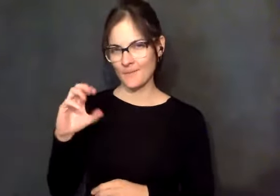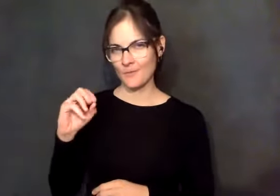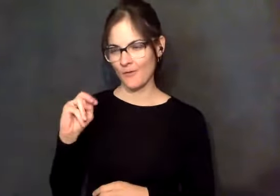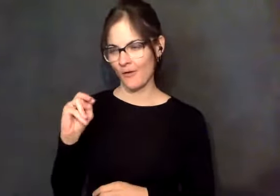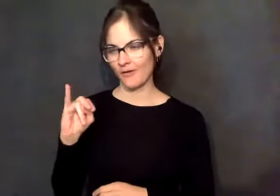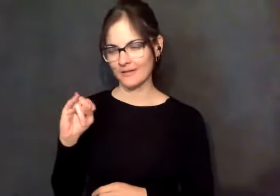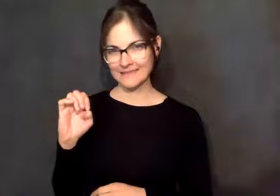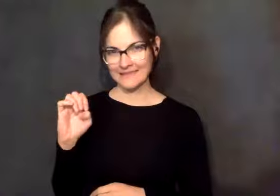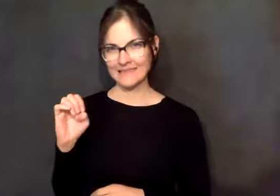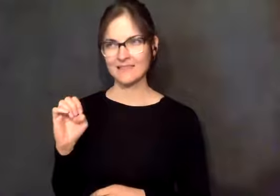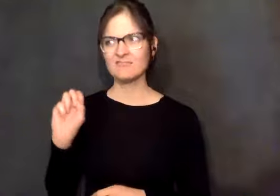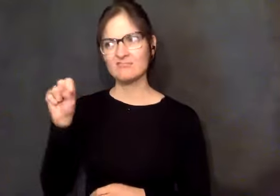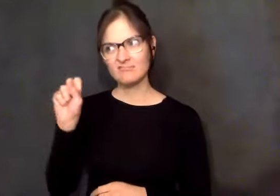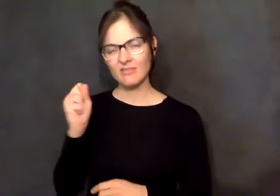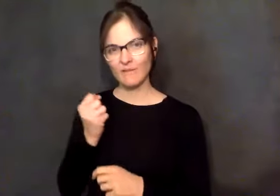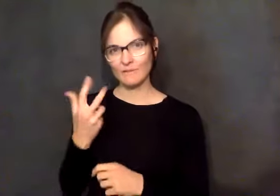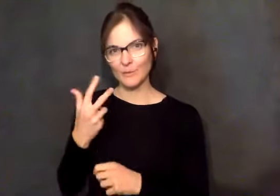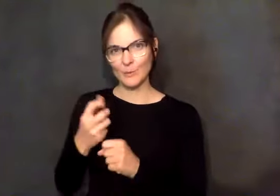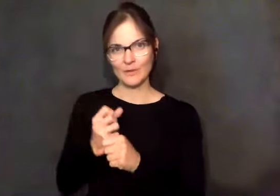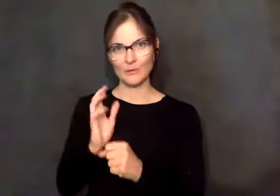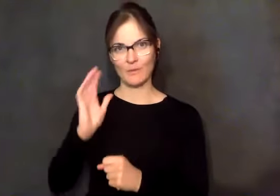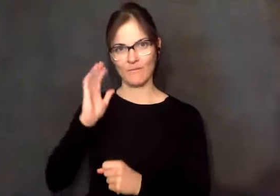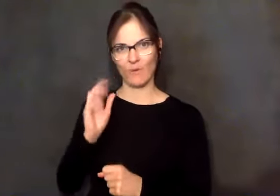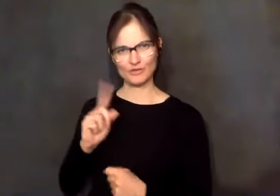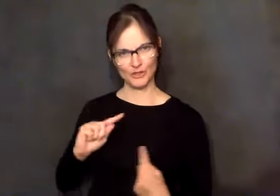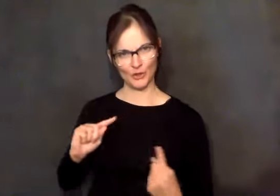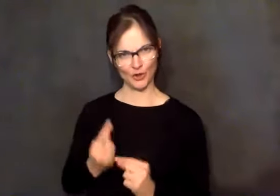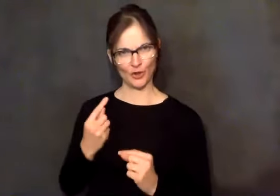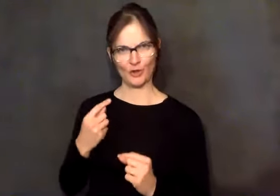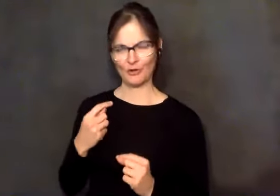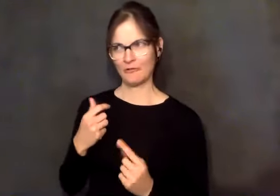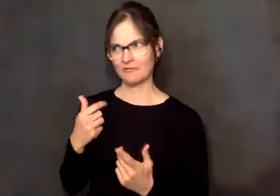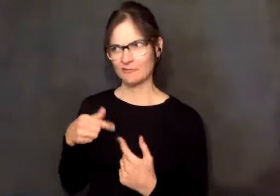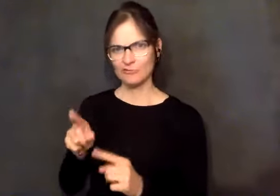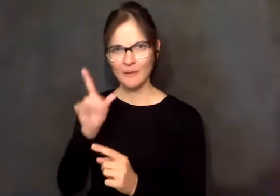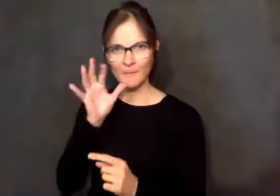Connie and I became friends. And that was a wonderful thing to me, you know. Well,